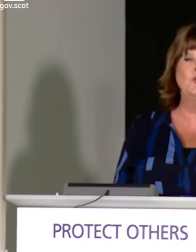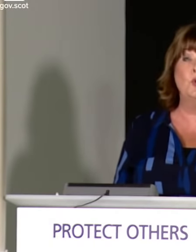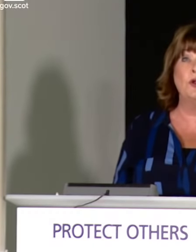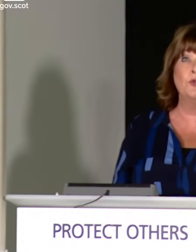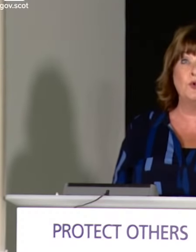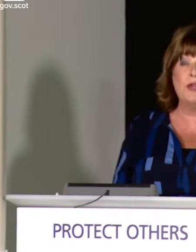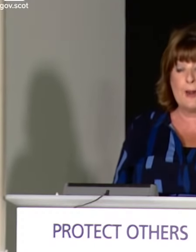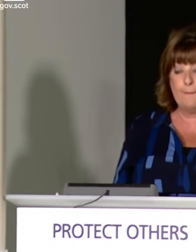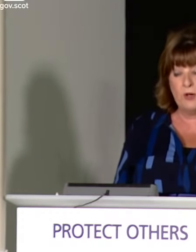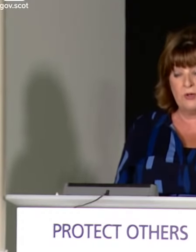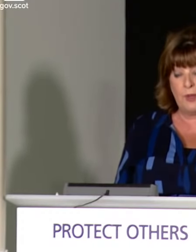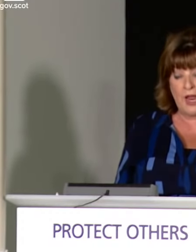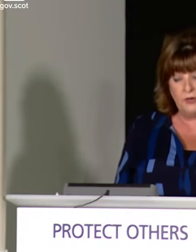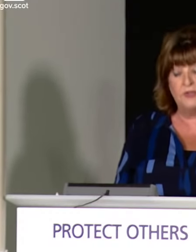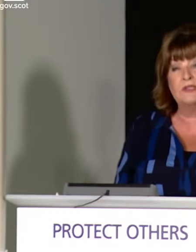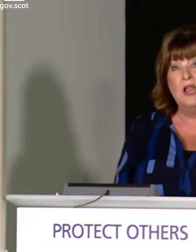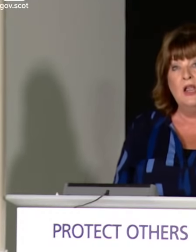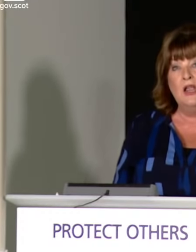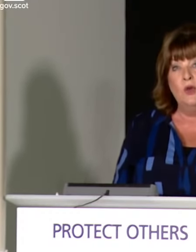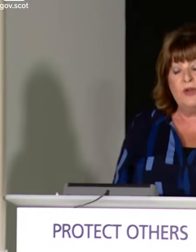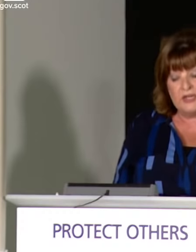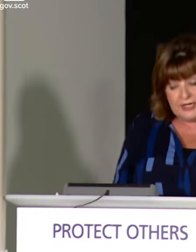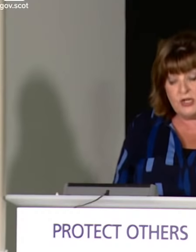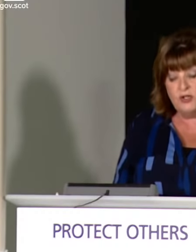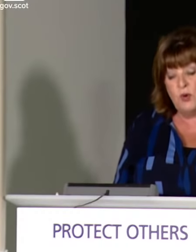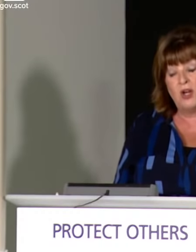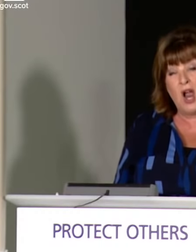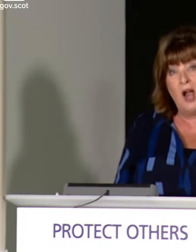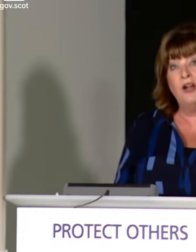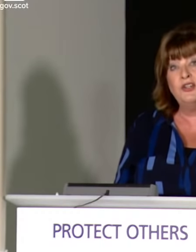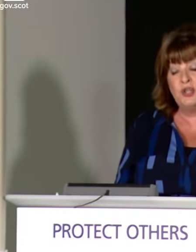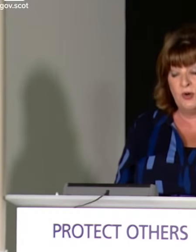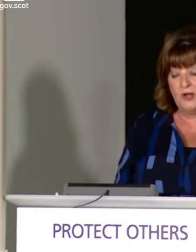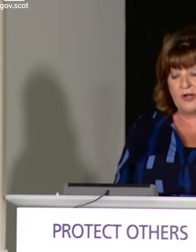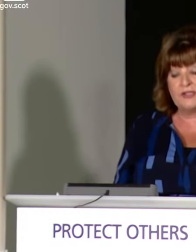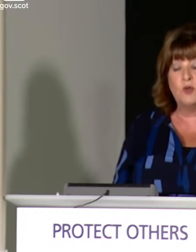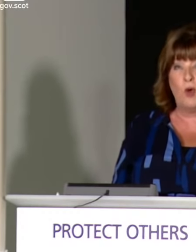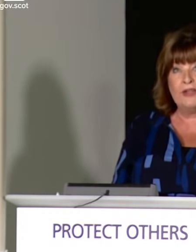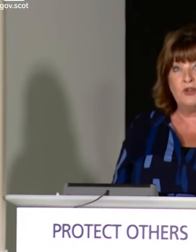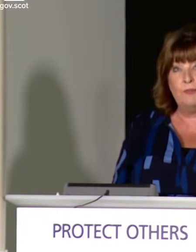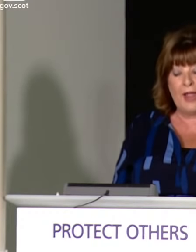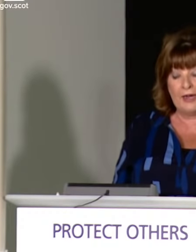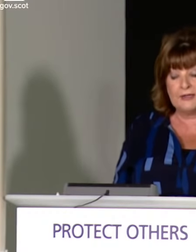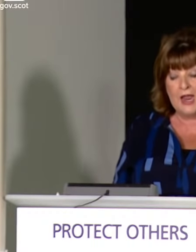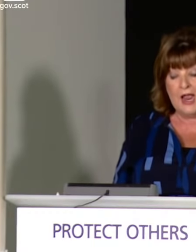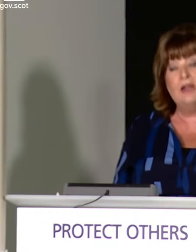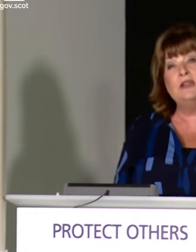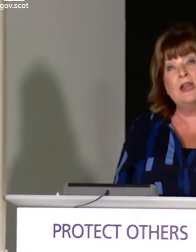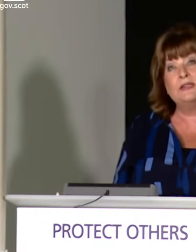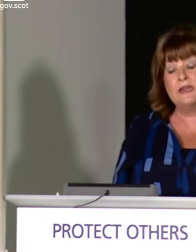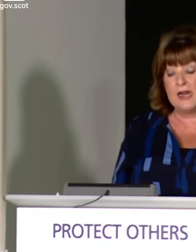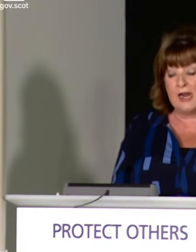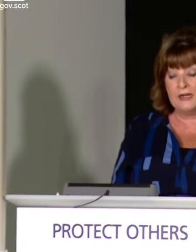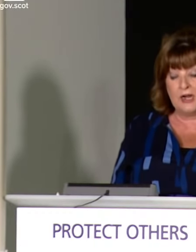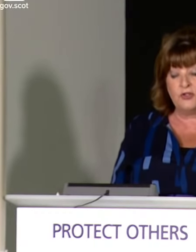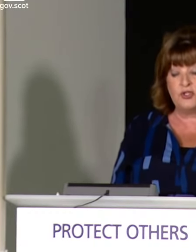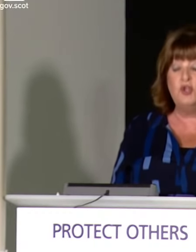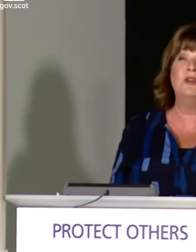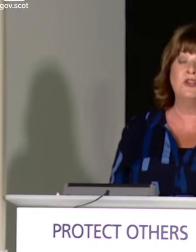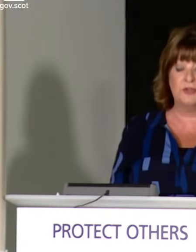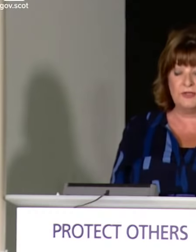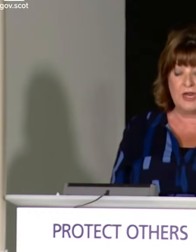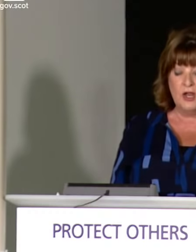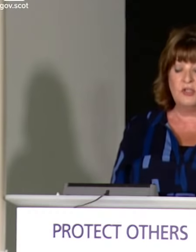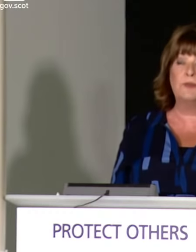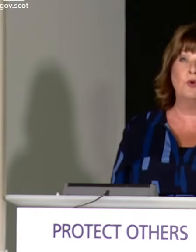more than £2.3 billion. We continue to work hard to address the wider impacts. And yesterday announced